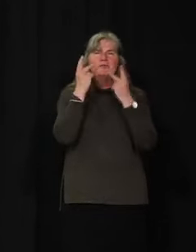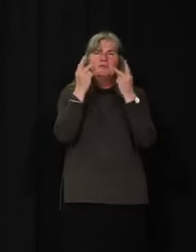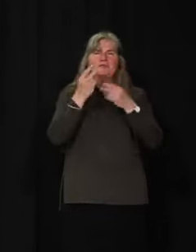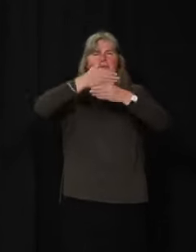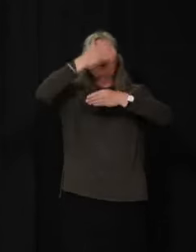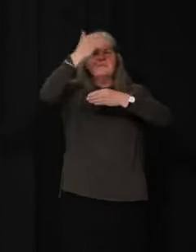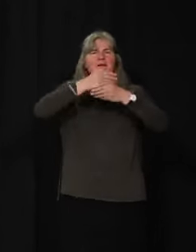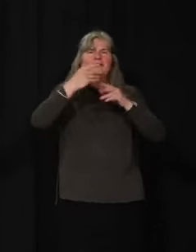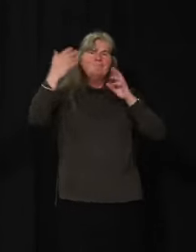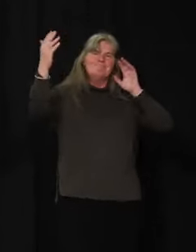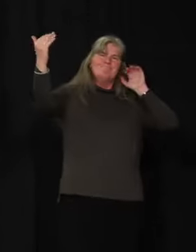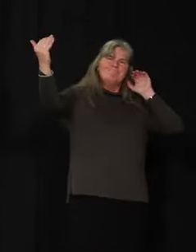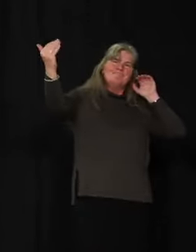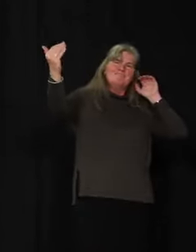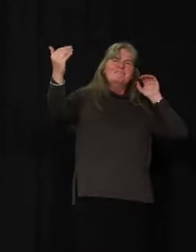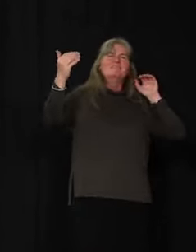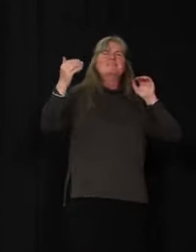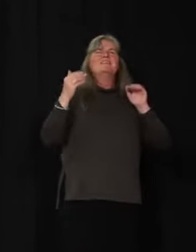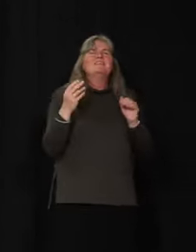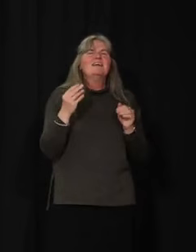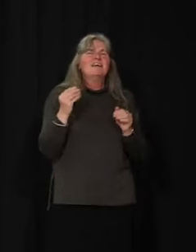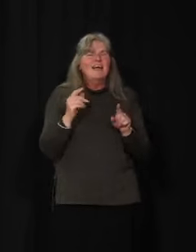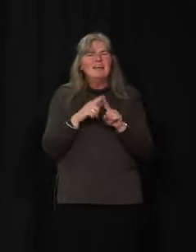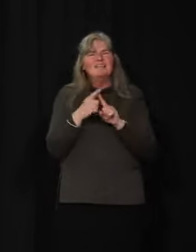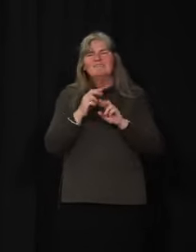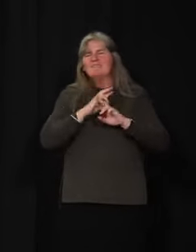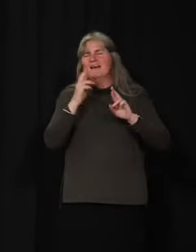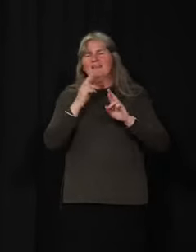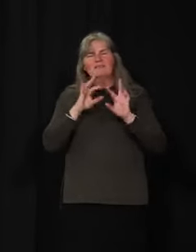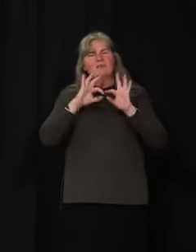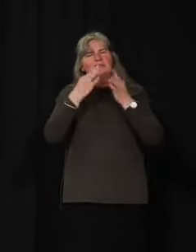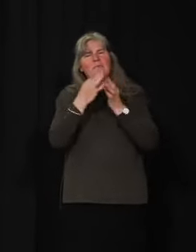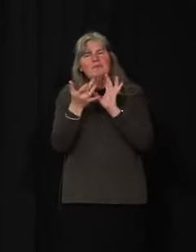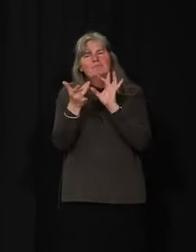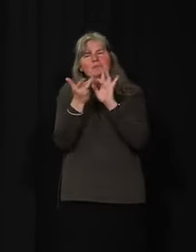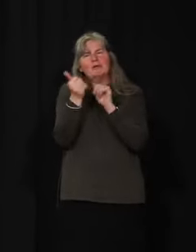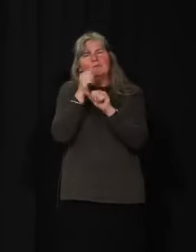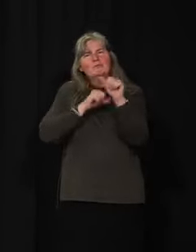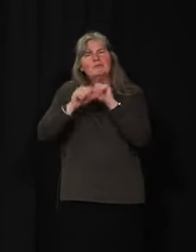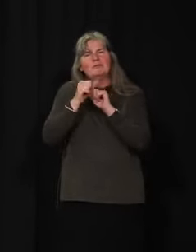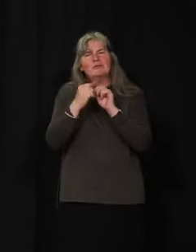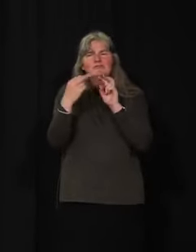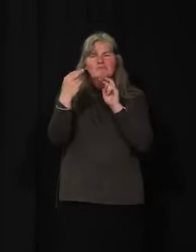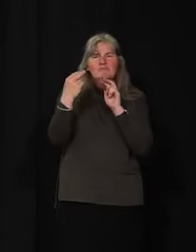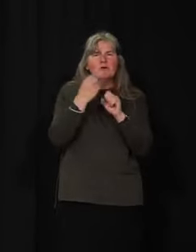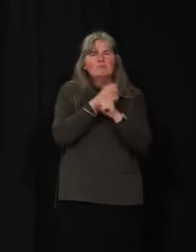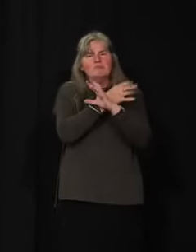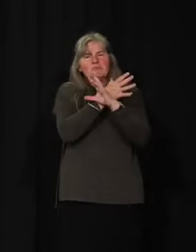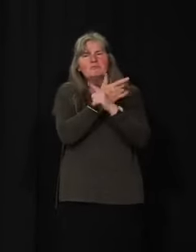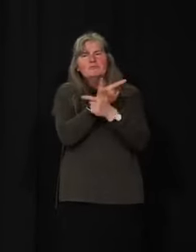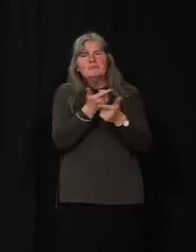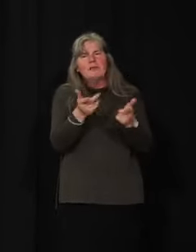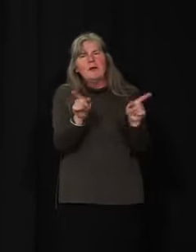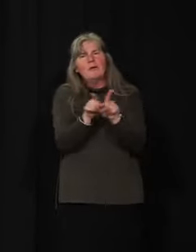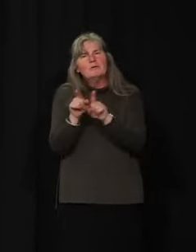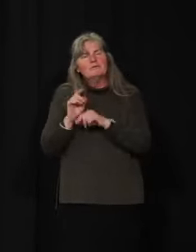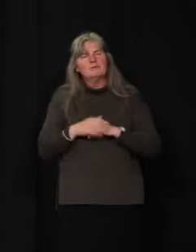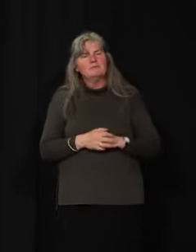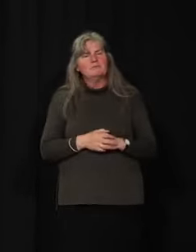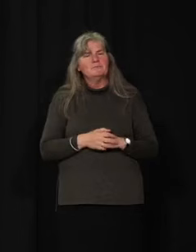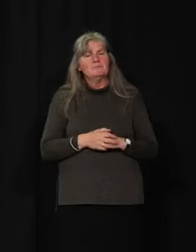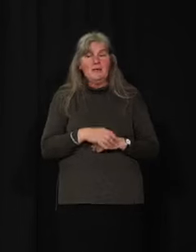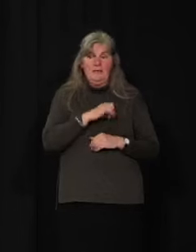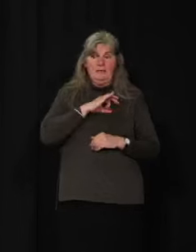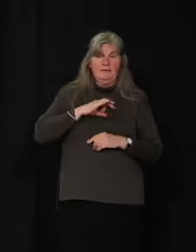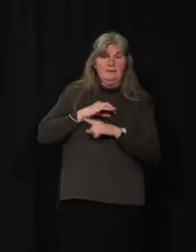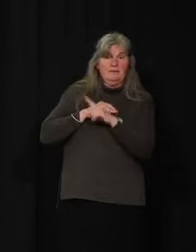visits, you know, these things to support the families and to support the residents. The employees managing these